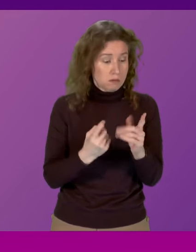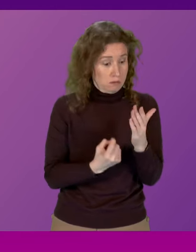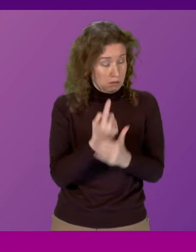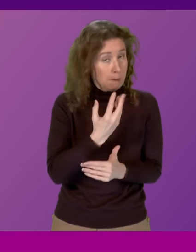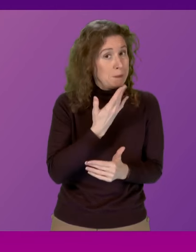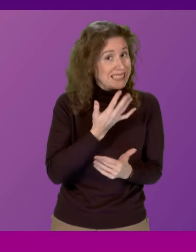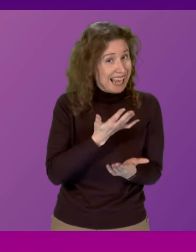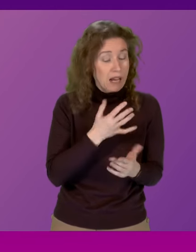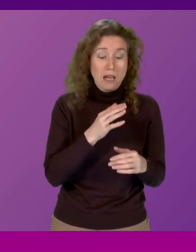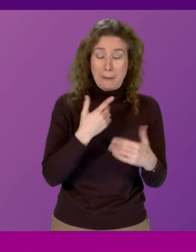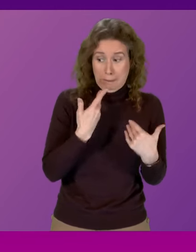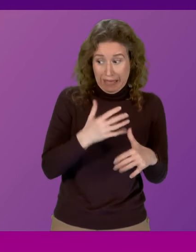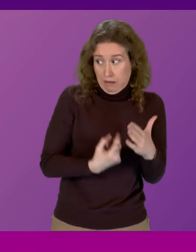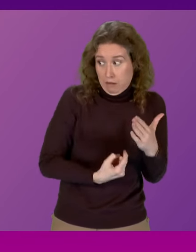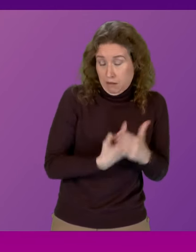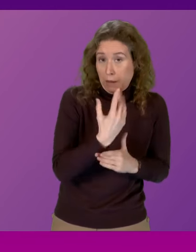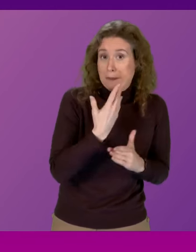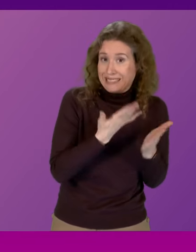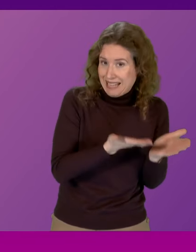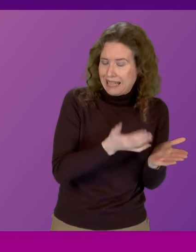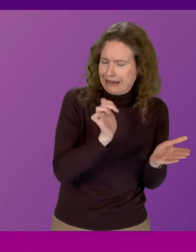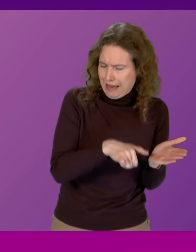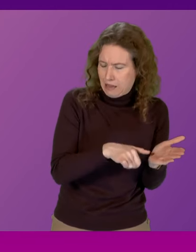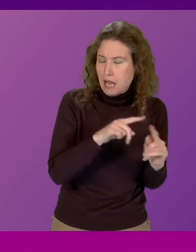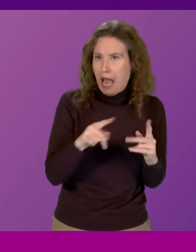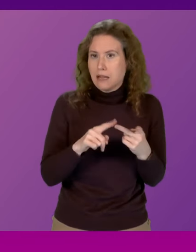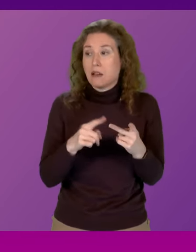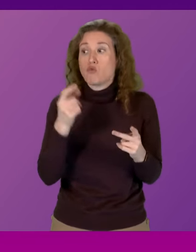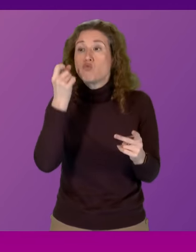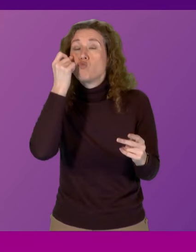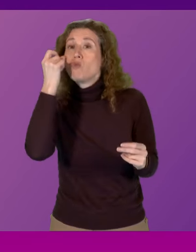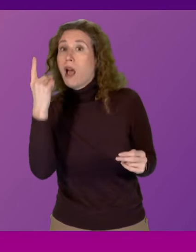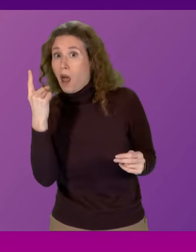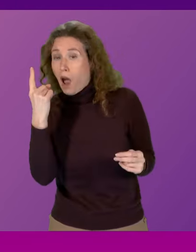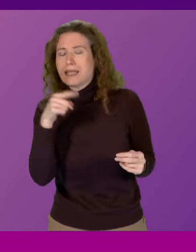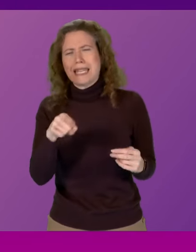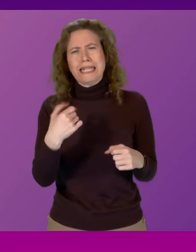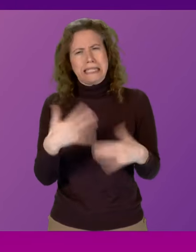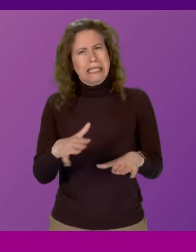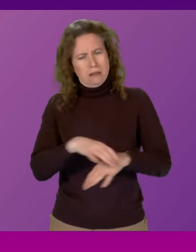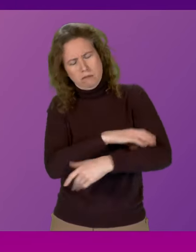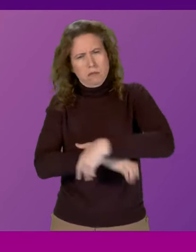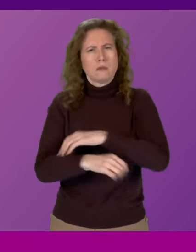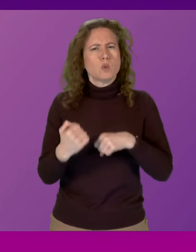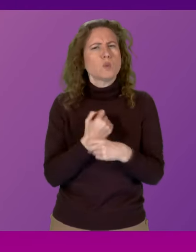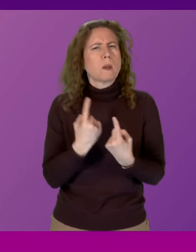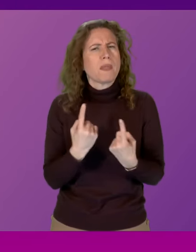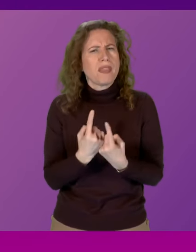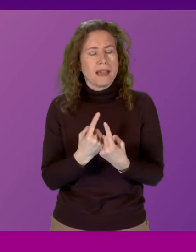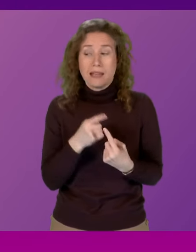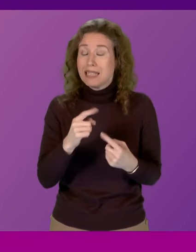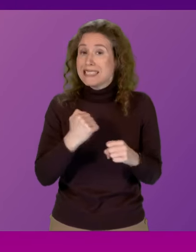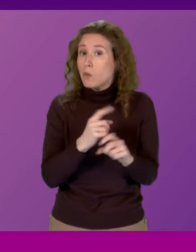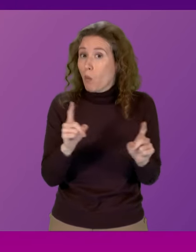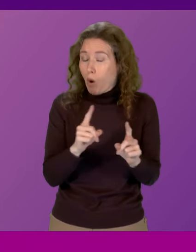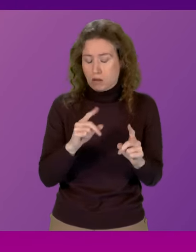was not just made, when, of course, Michael Matheson was made aware of that mistake, he took corrective action. That corrective action was, of course,